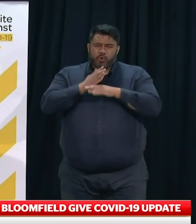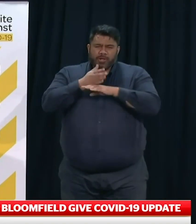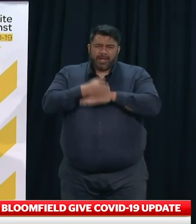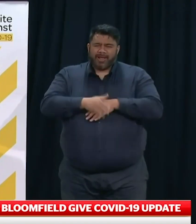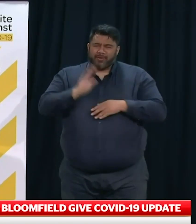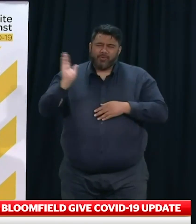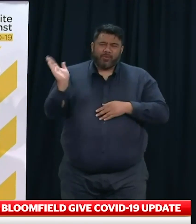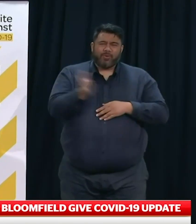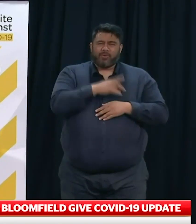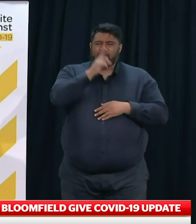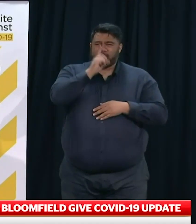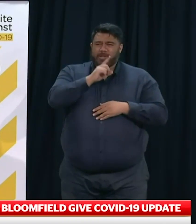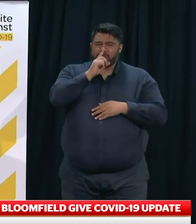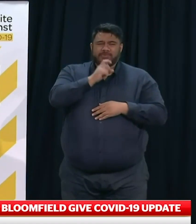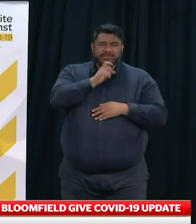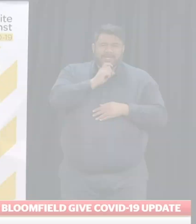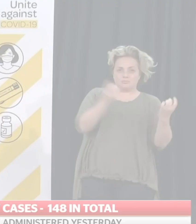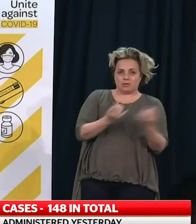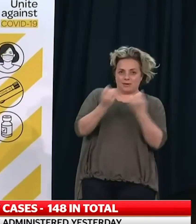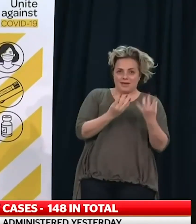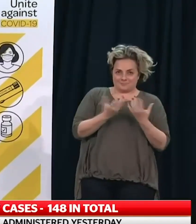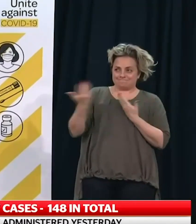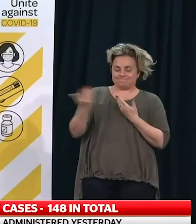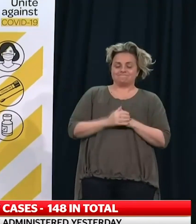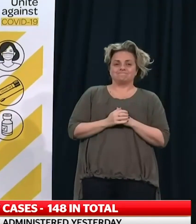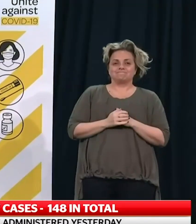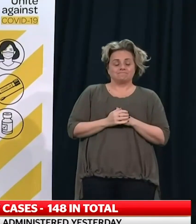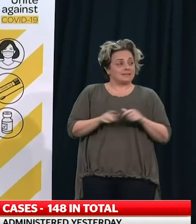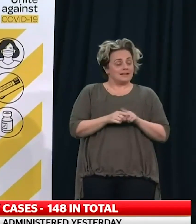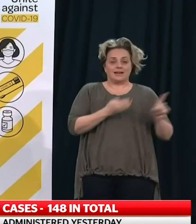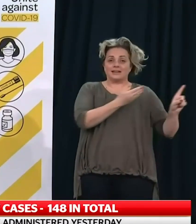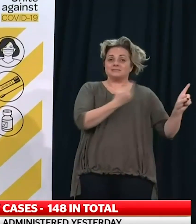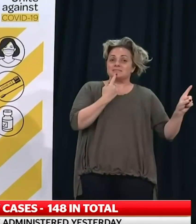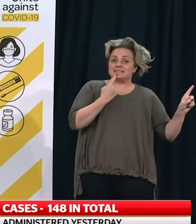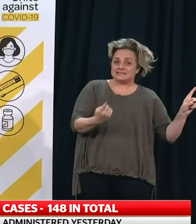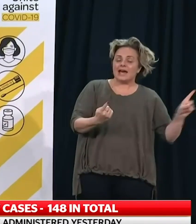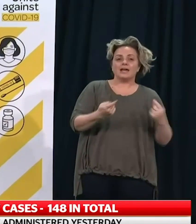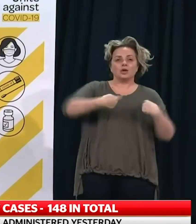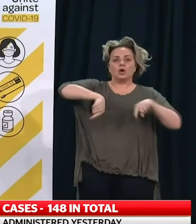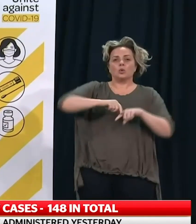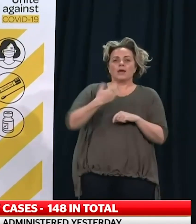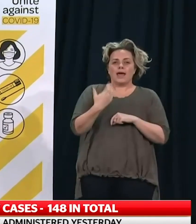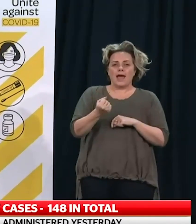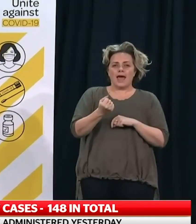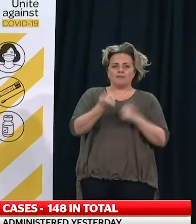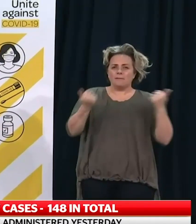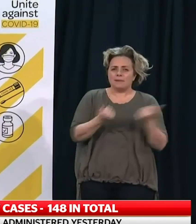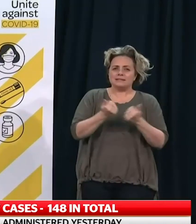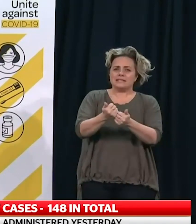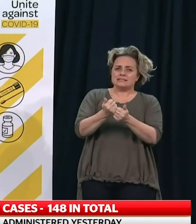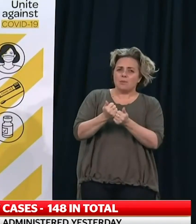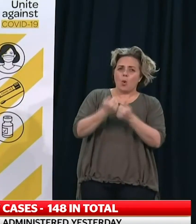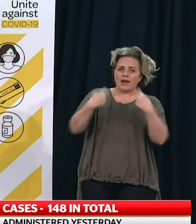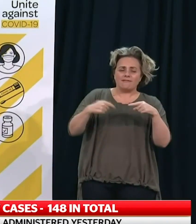vaccinators working under level four conditions. As Dr Bloomfield has indicated, we do have a wide range of supports